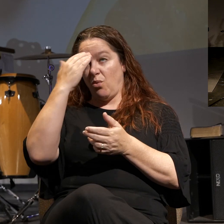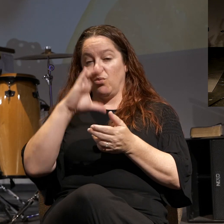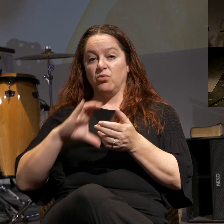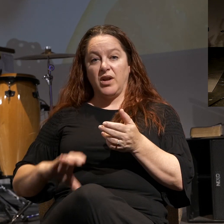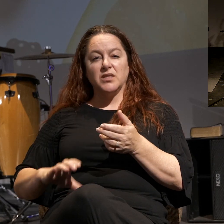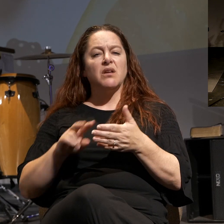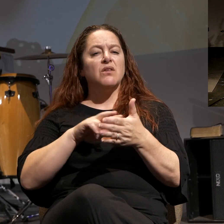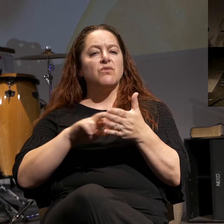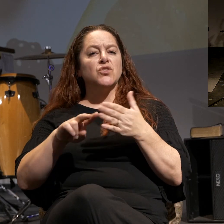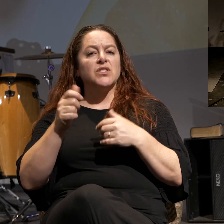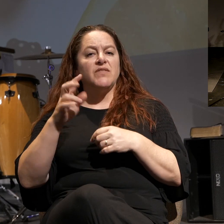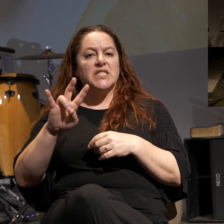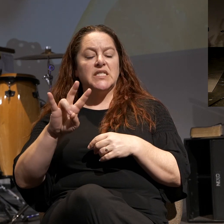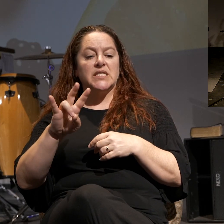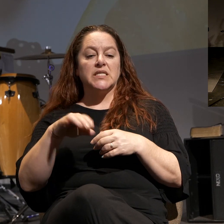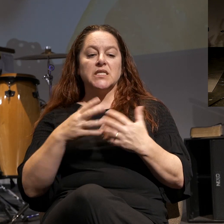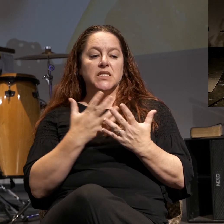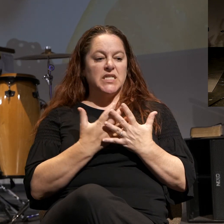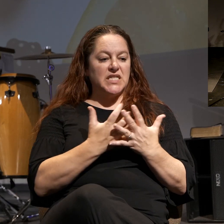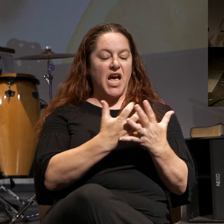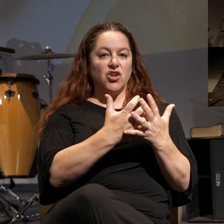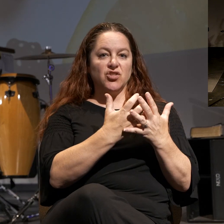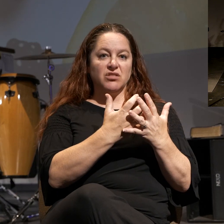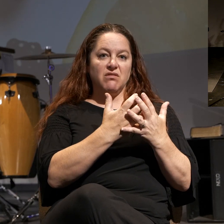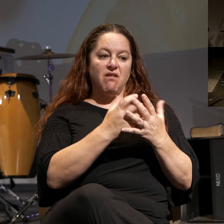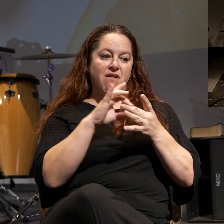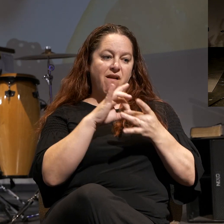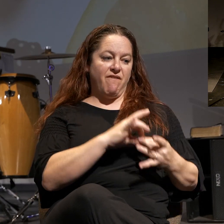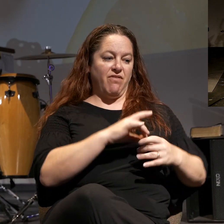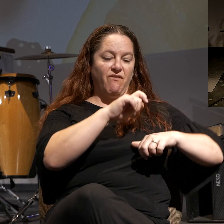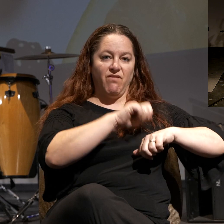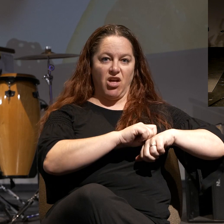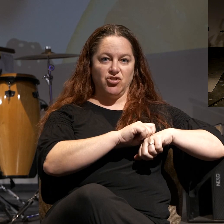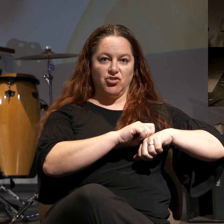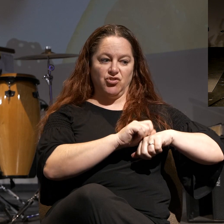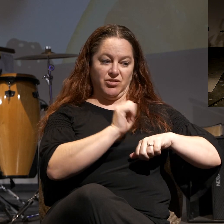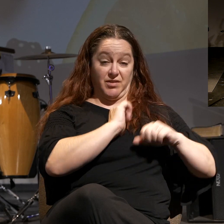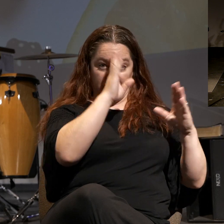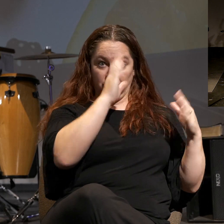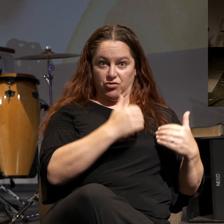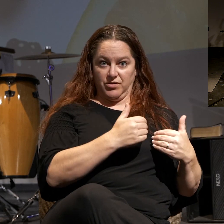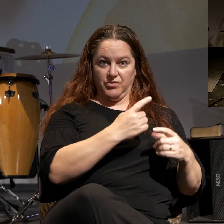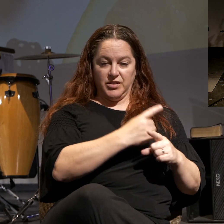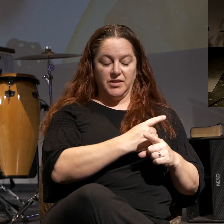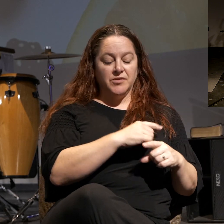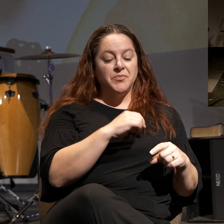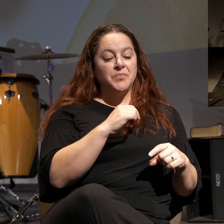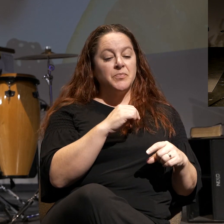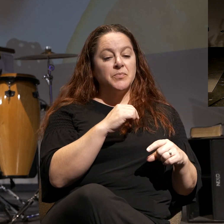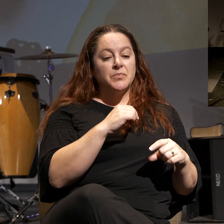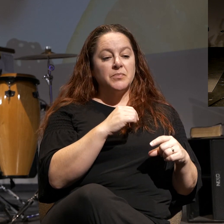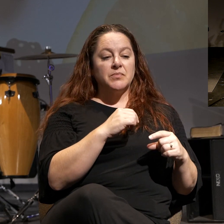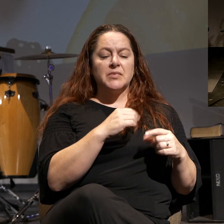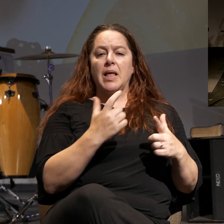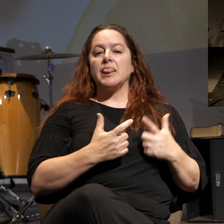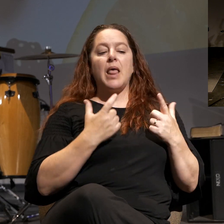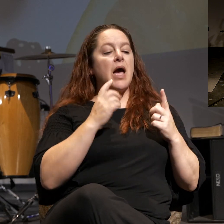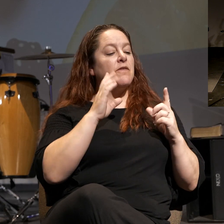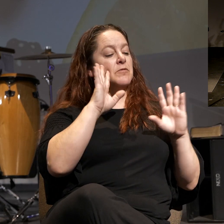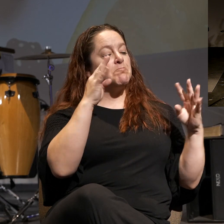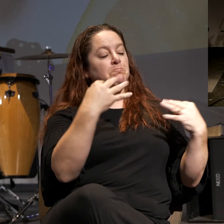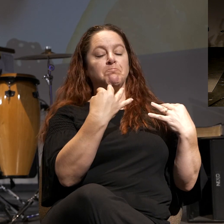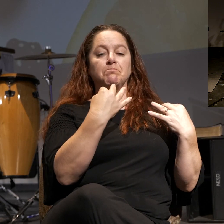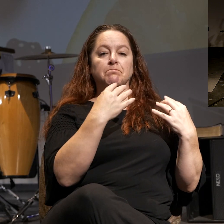Look at verse 17. For the desires of the flesh, remember self-centeredness. I want to make life all about me.